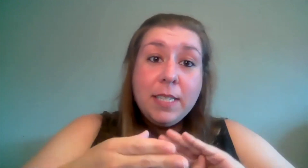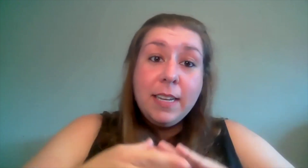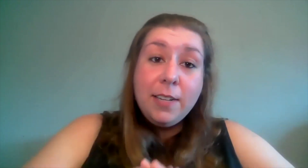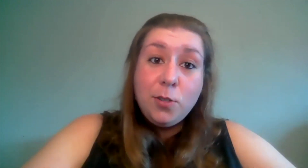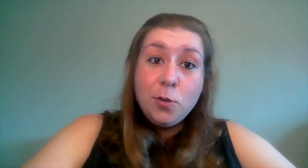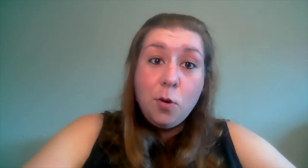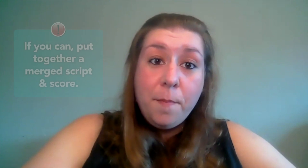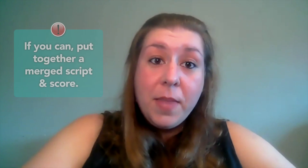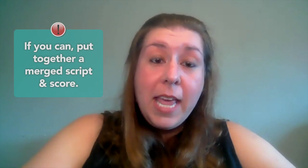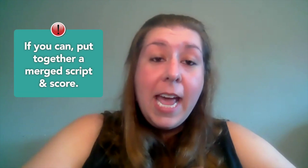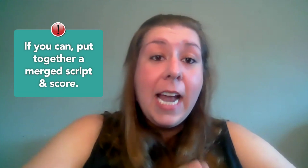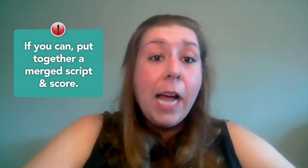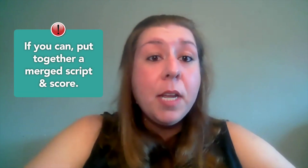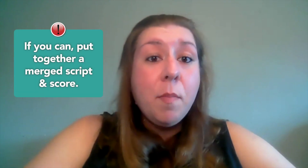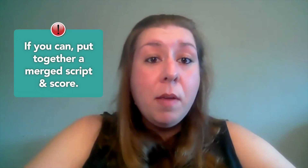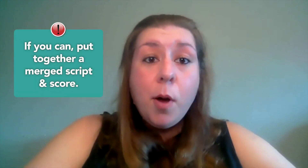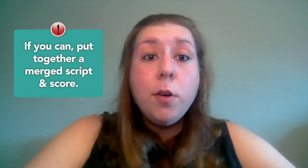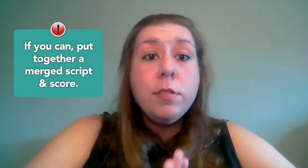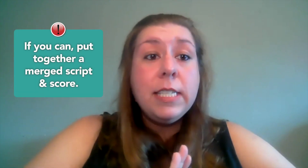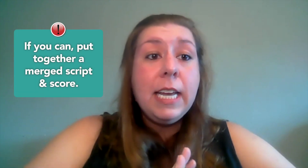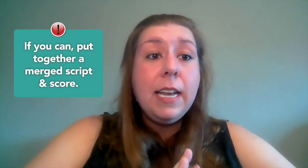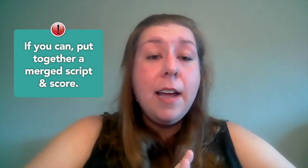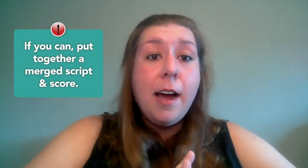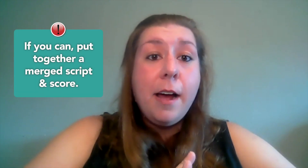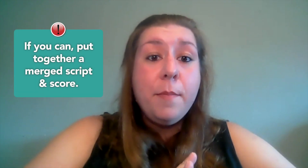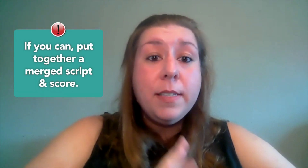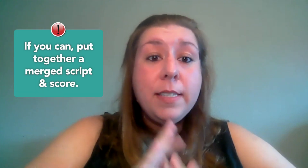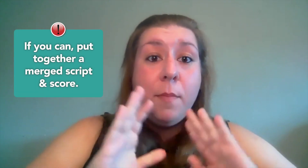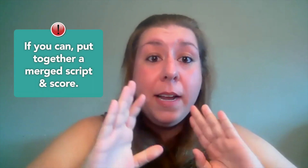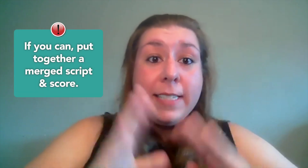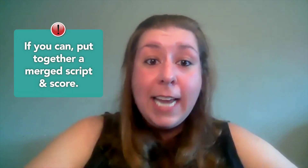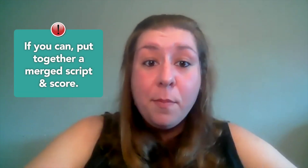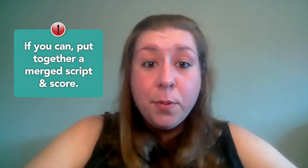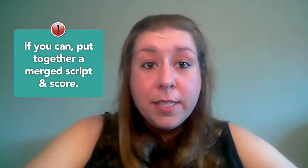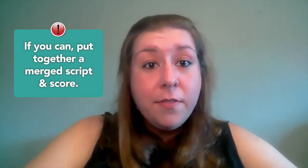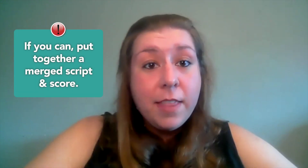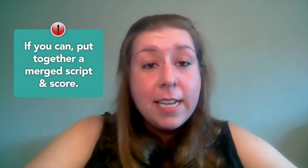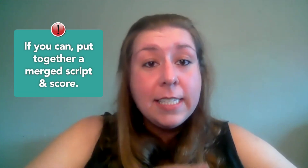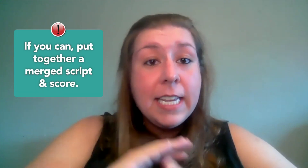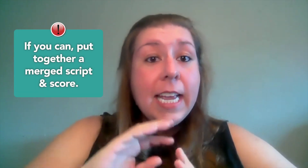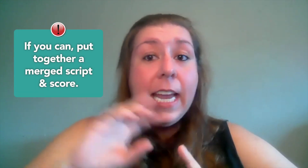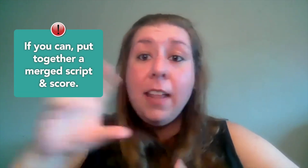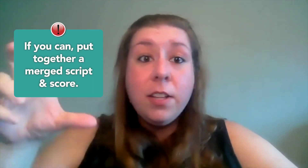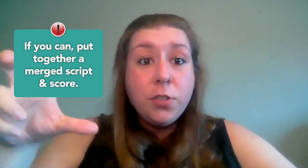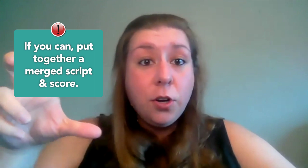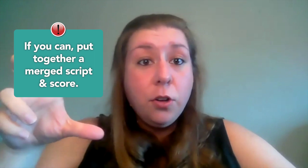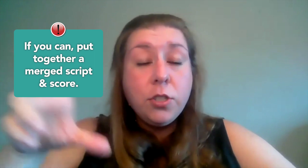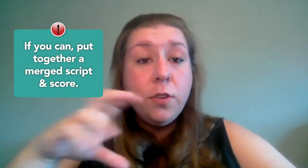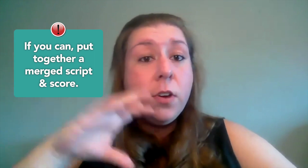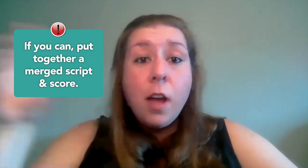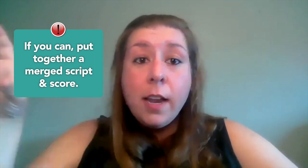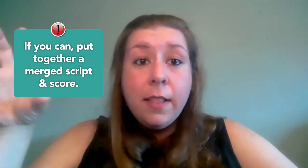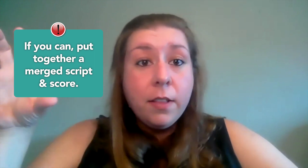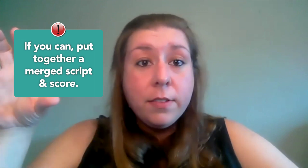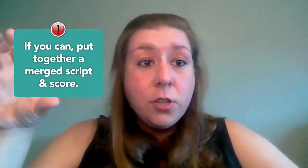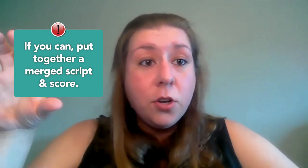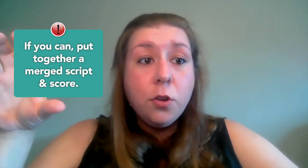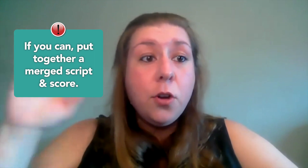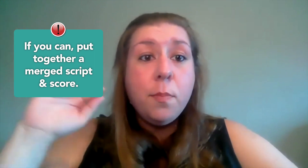and score and i'm going to be posting um some examples of this in the circle so if you're not in the circle group